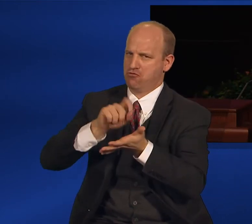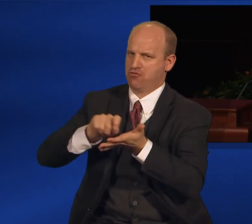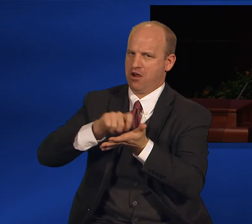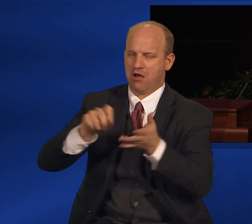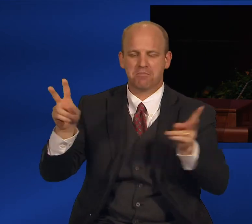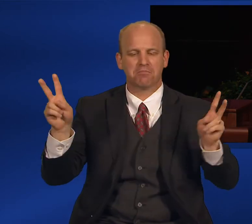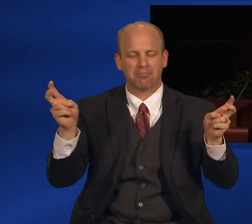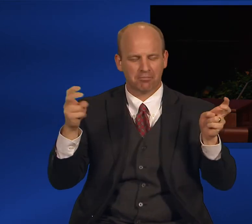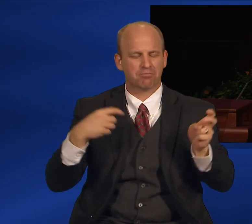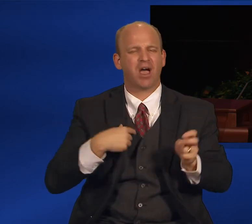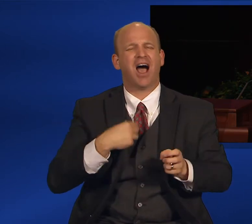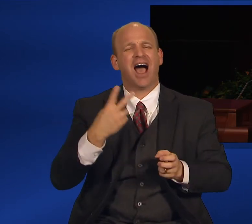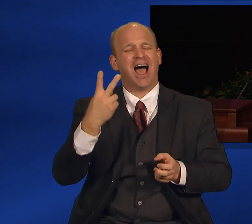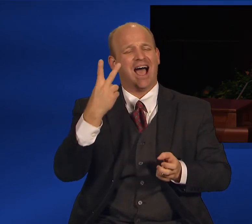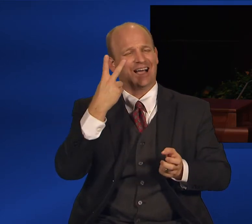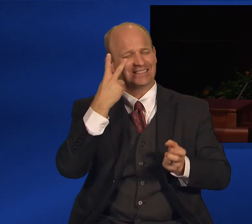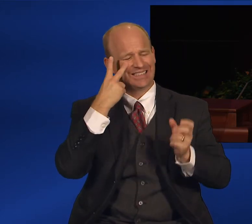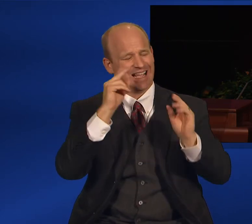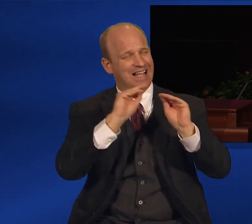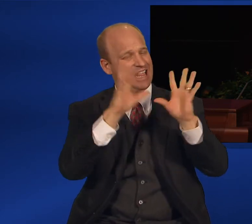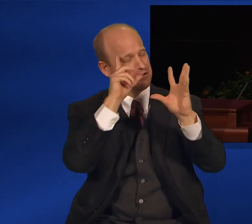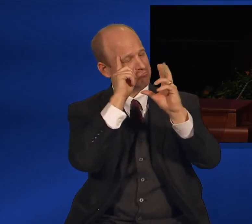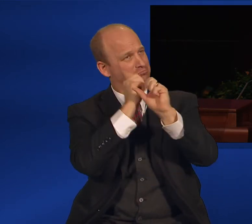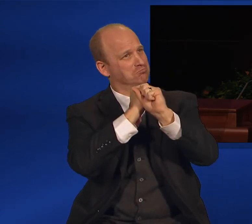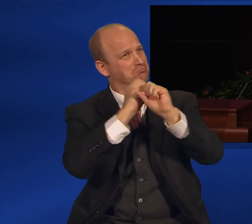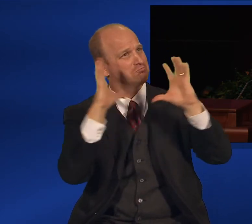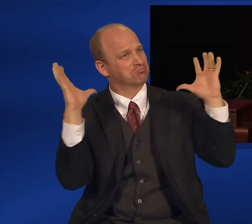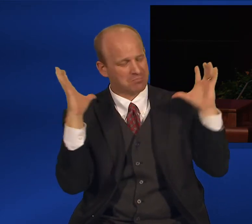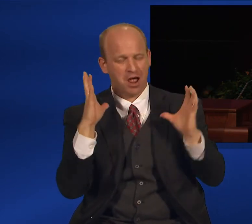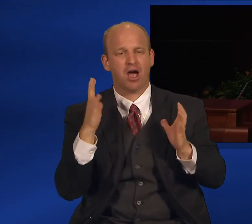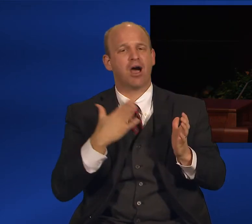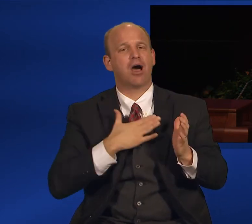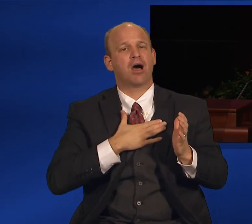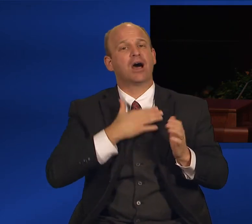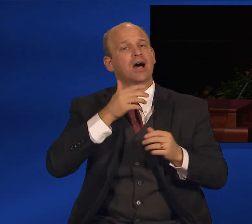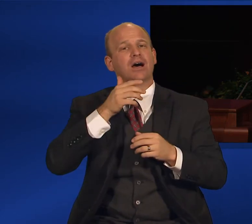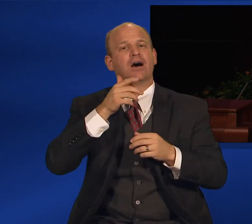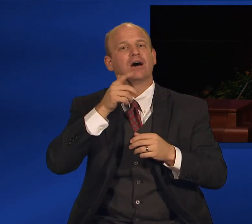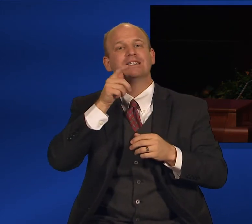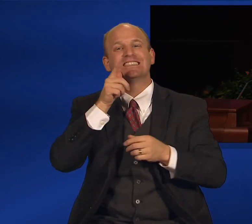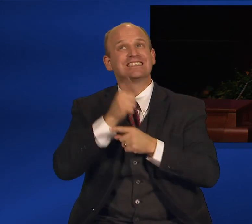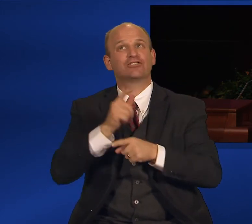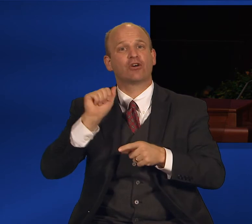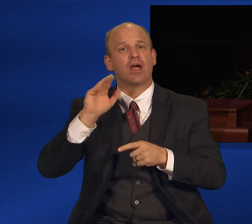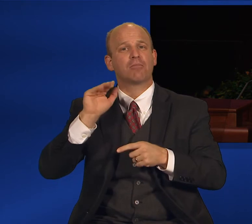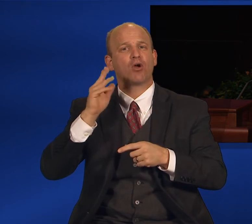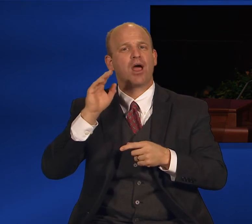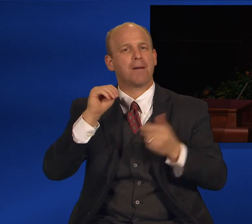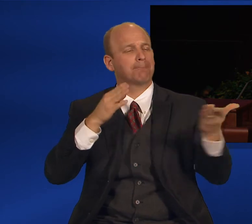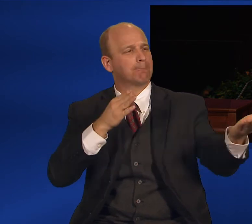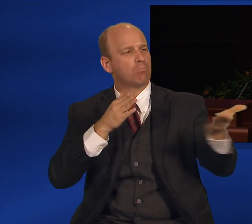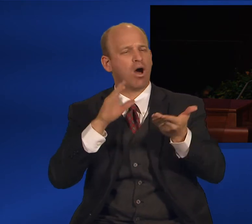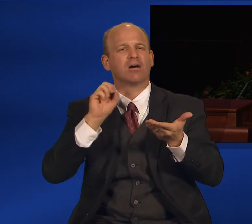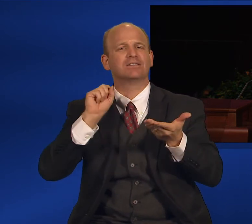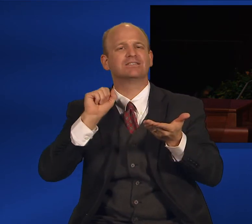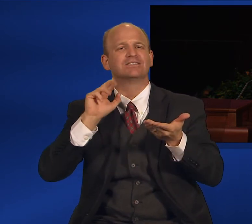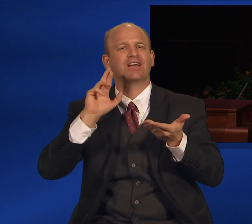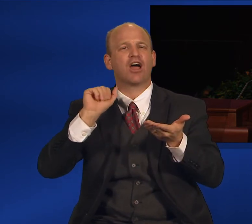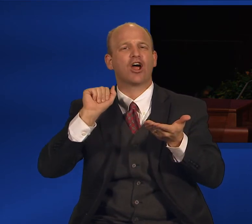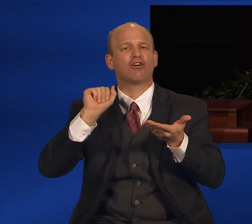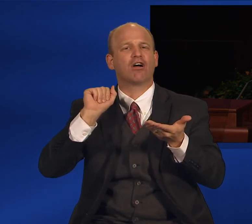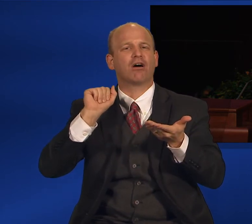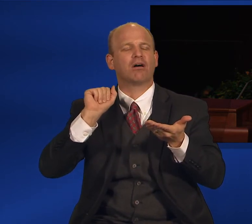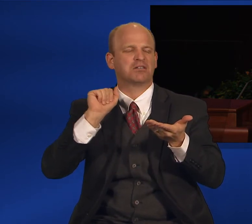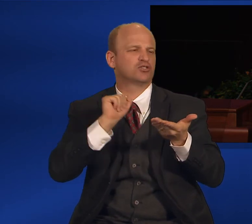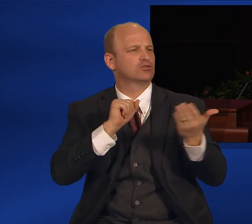and Sister Abraham brought Sarah to the bedroom door. My heart sank. There stood the least attractive